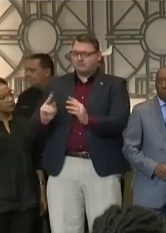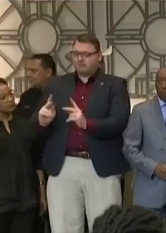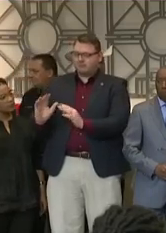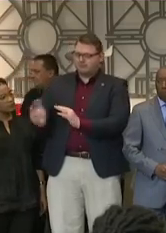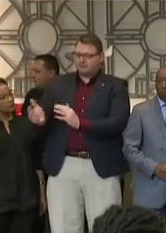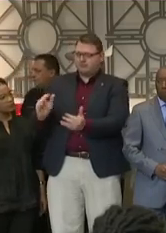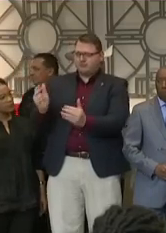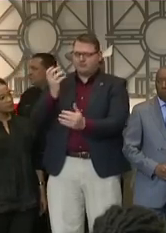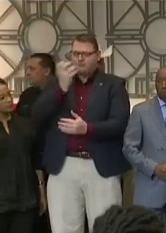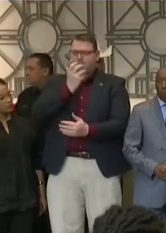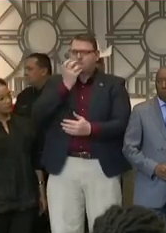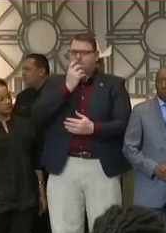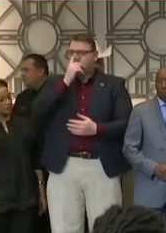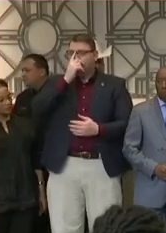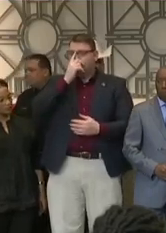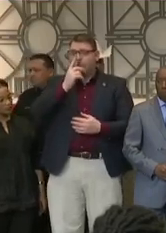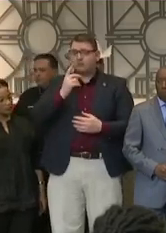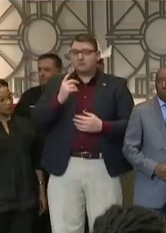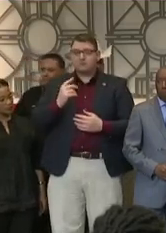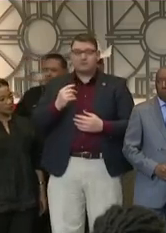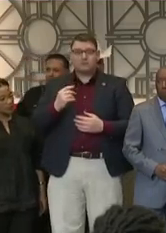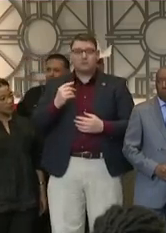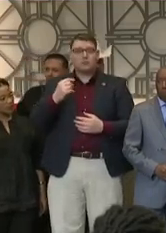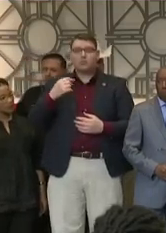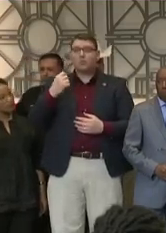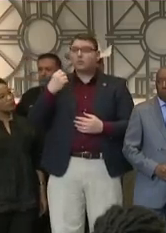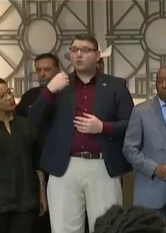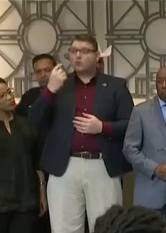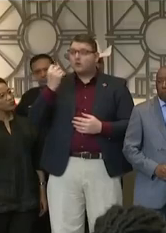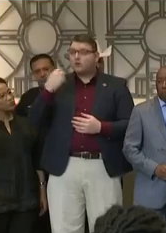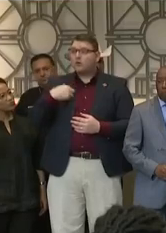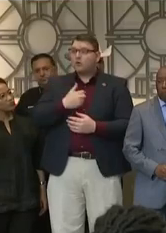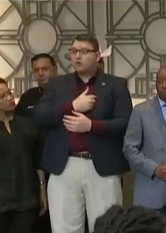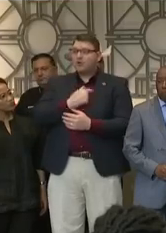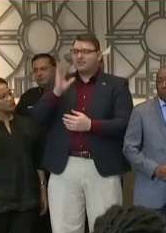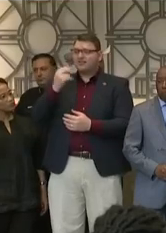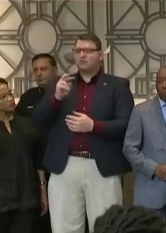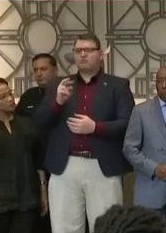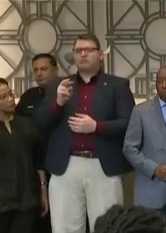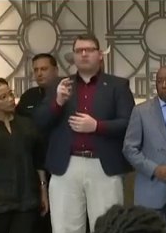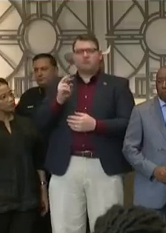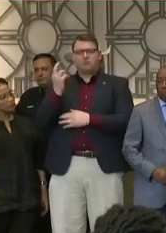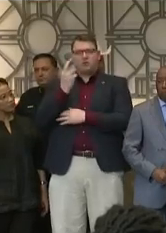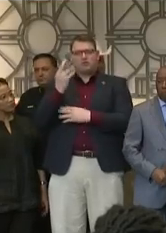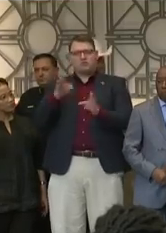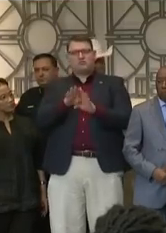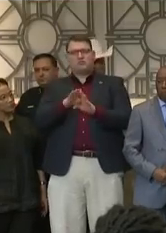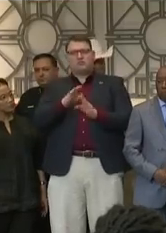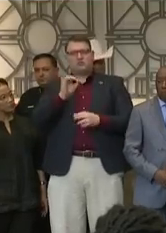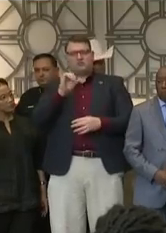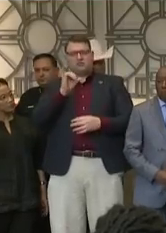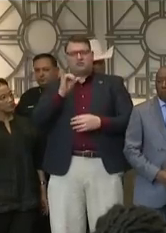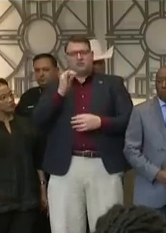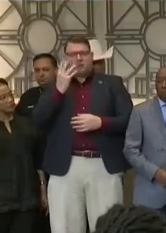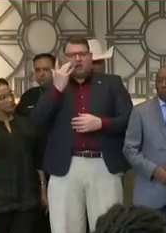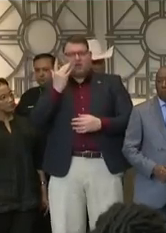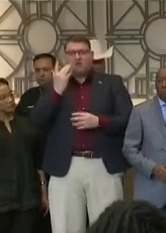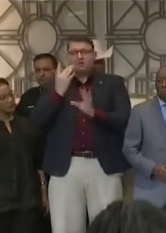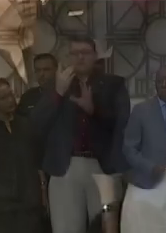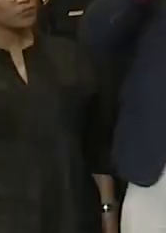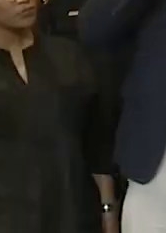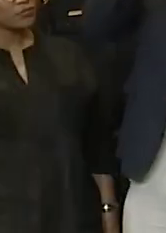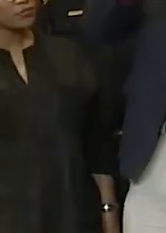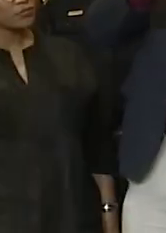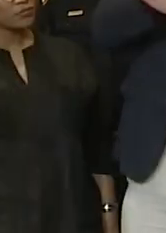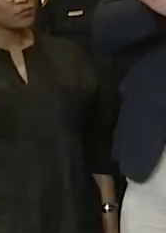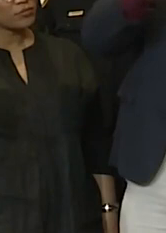taking, but it is to save lives. If we are successful with not only the things that this